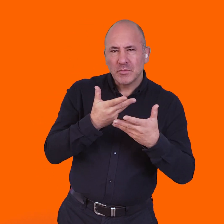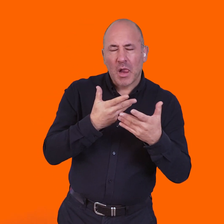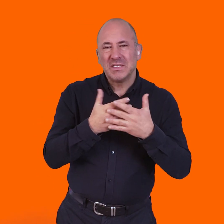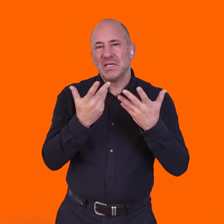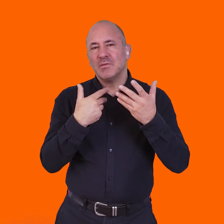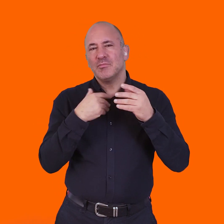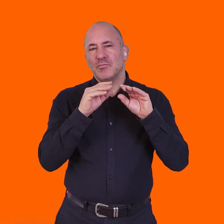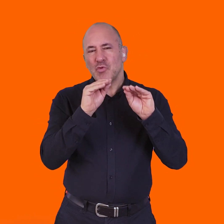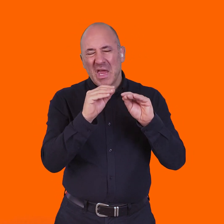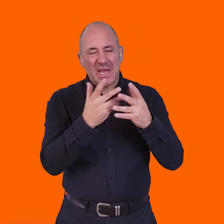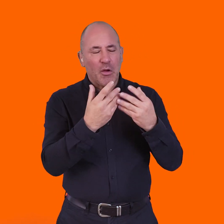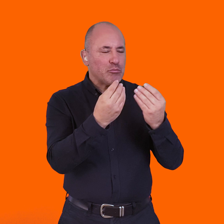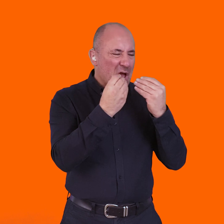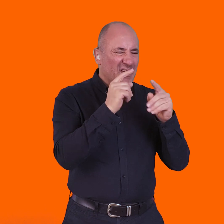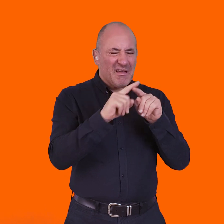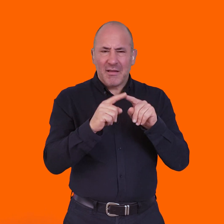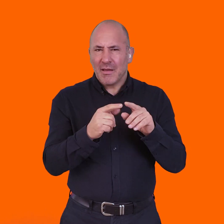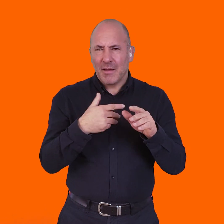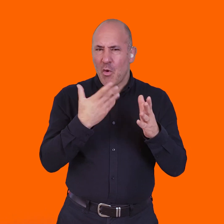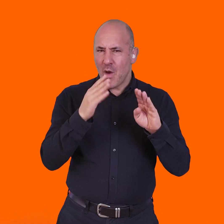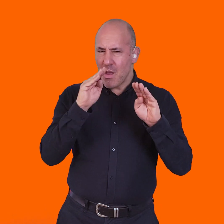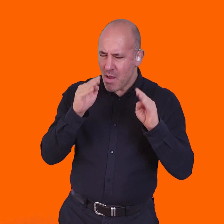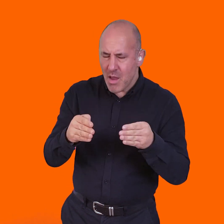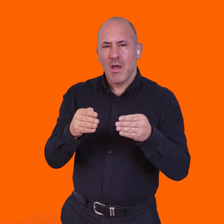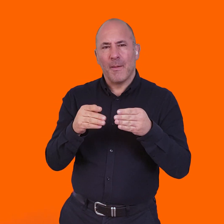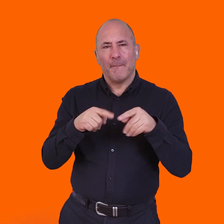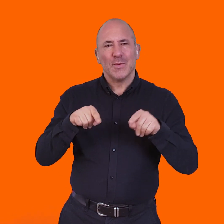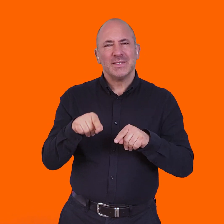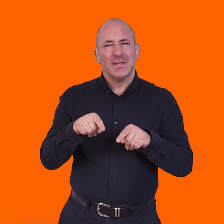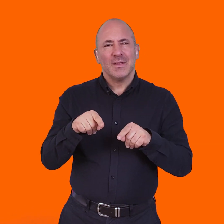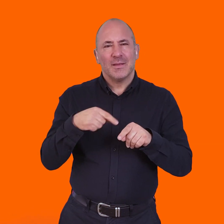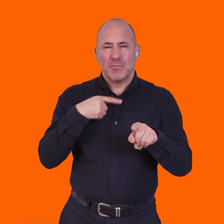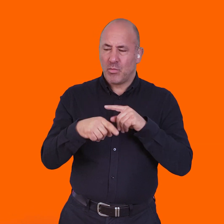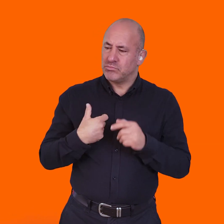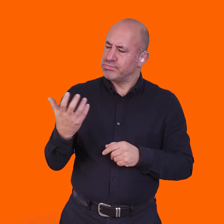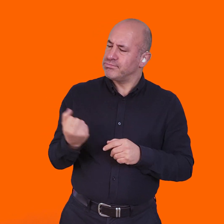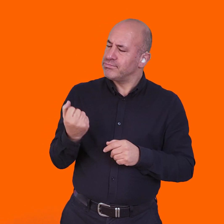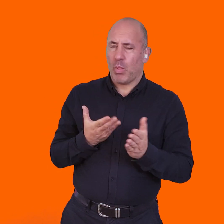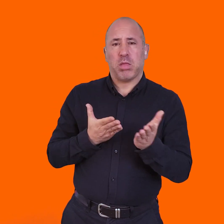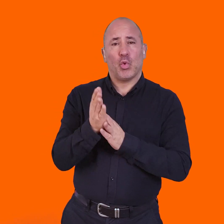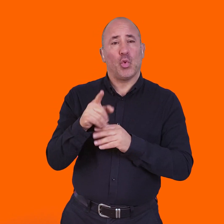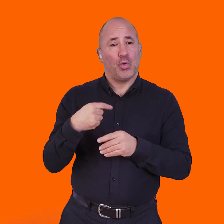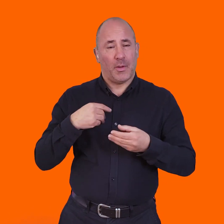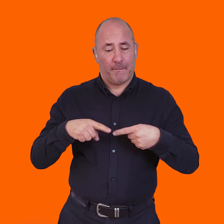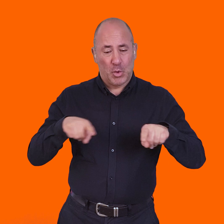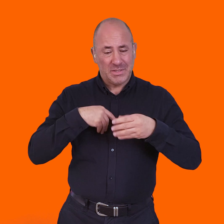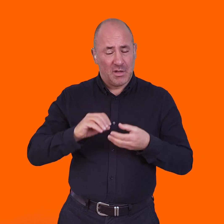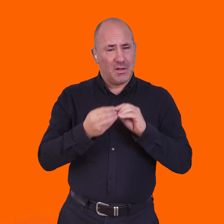doing any other work, really. A bit of consultancy, a bit of training, you know what it's like. But, you know, my main